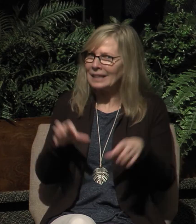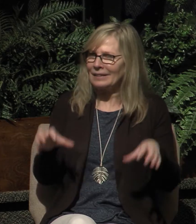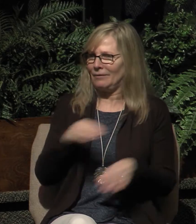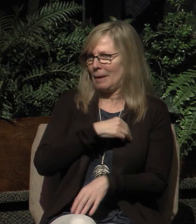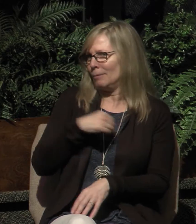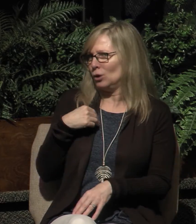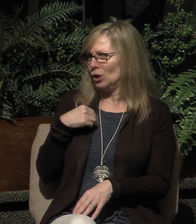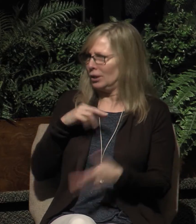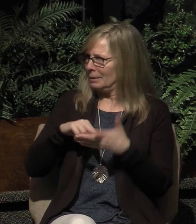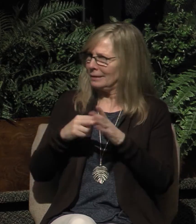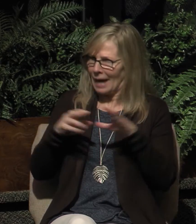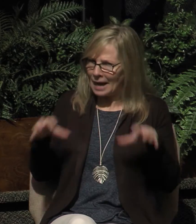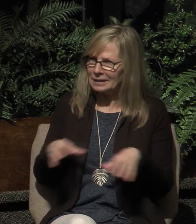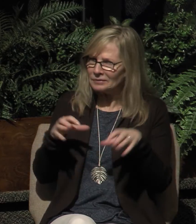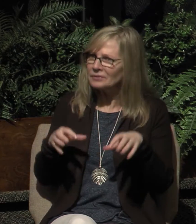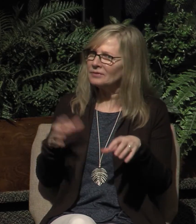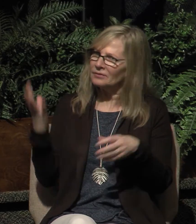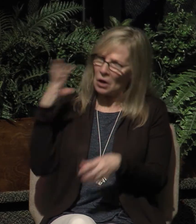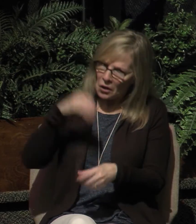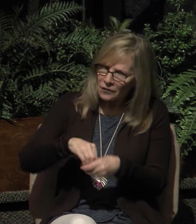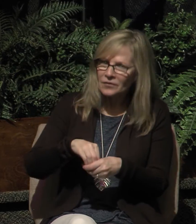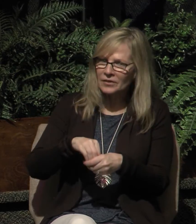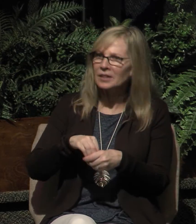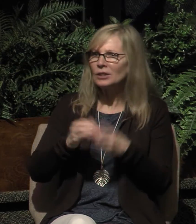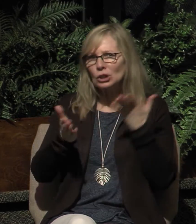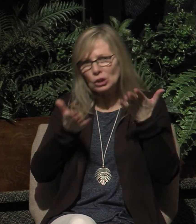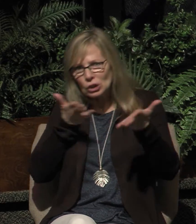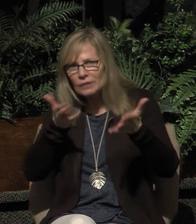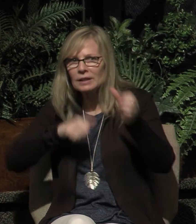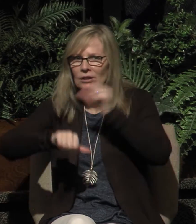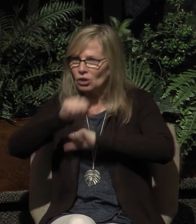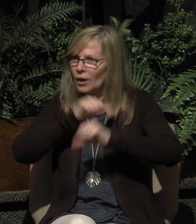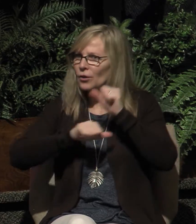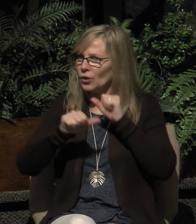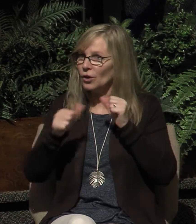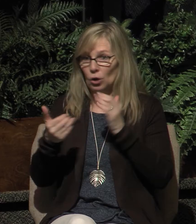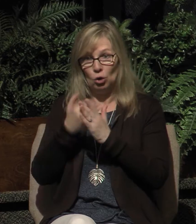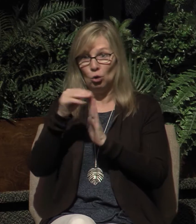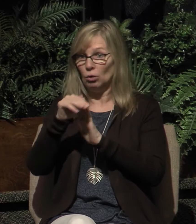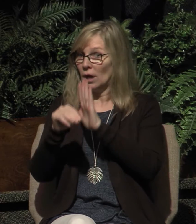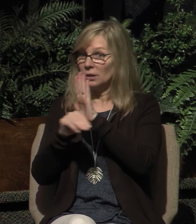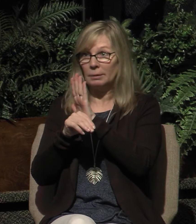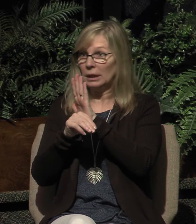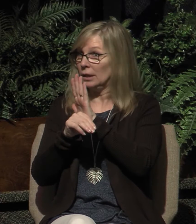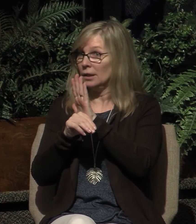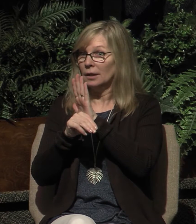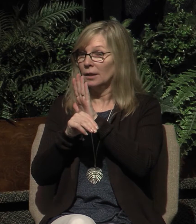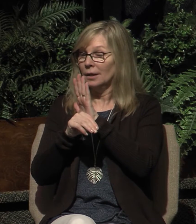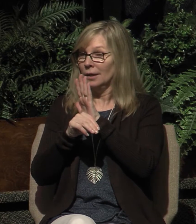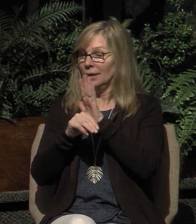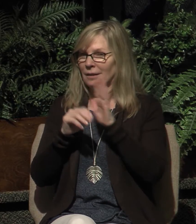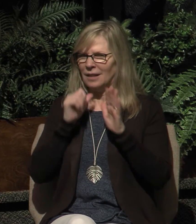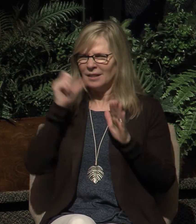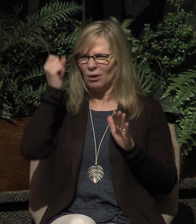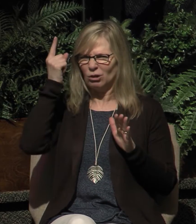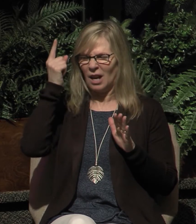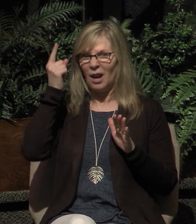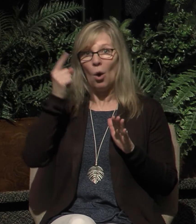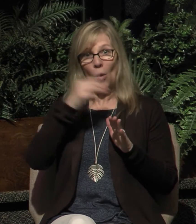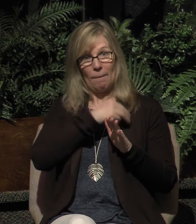members are active. They're involved in serving one another, and the New Testament knows no such thing as someone who's a member of a church in name only,